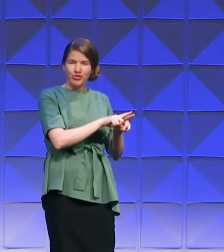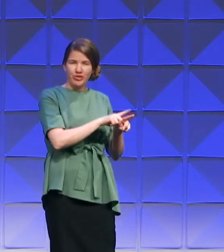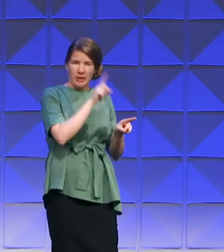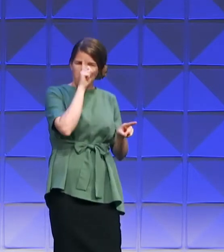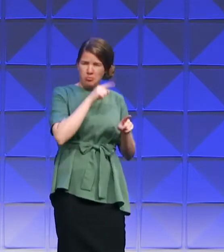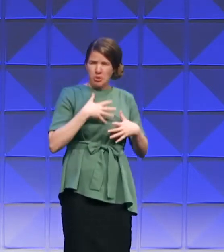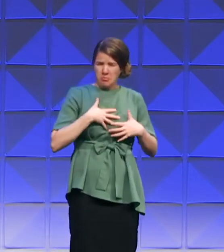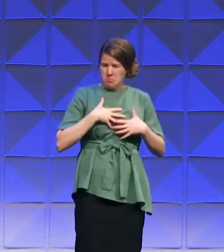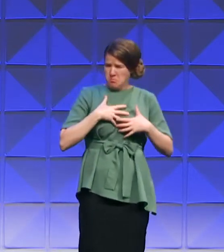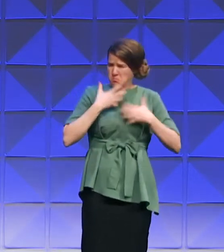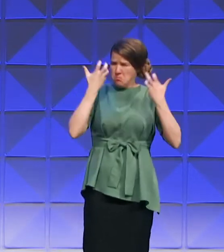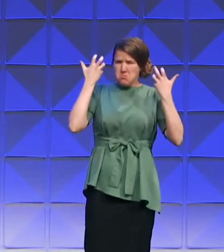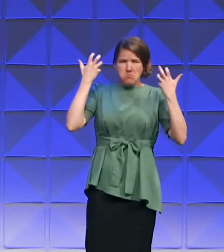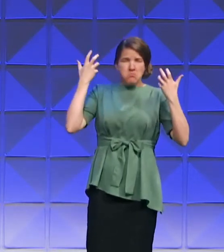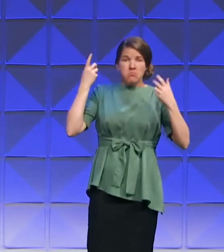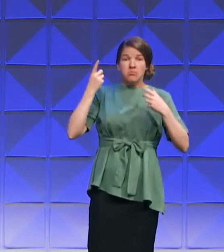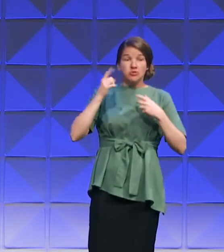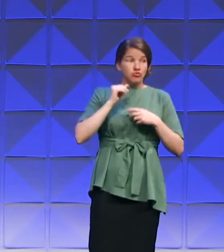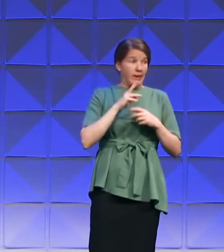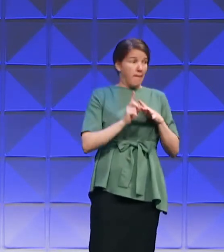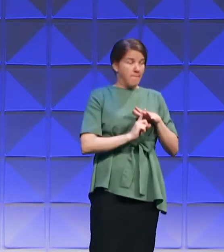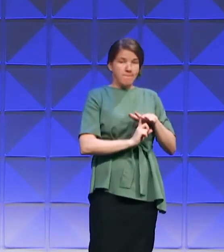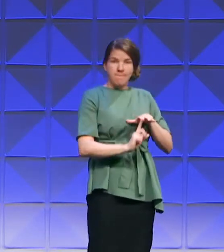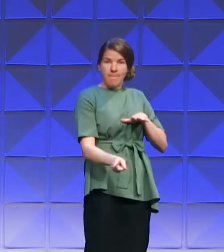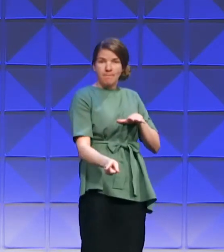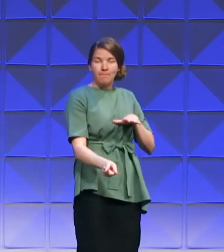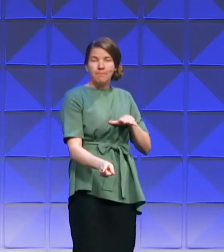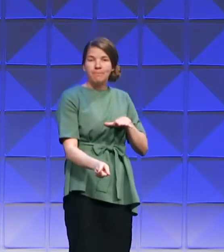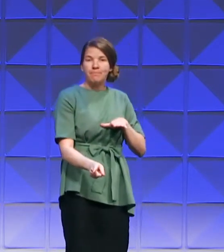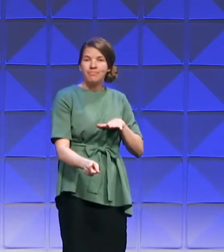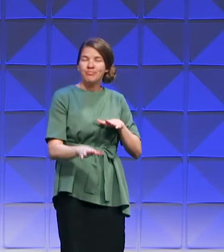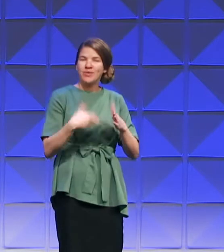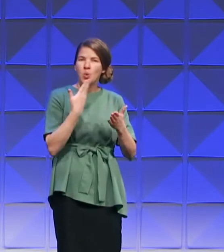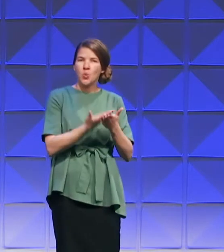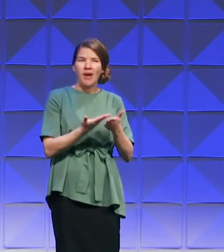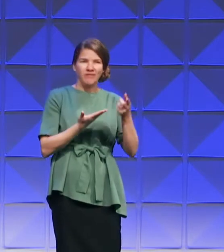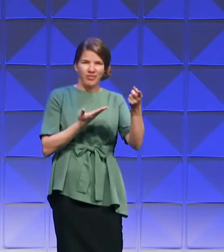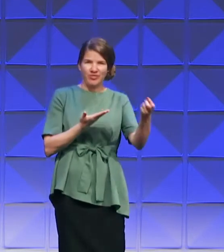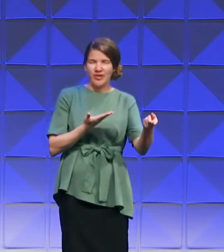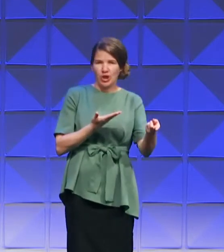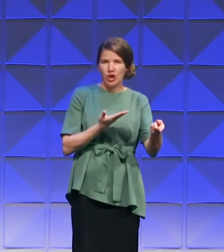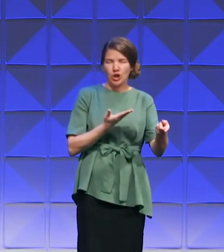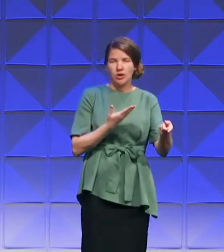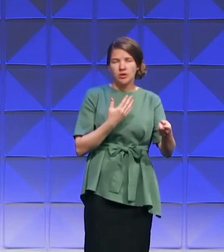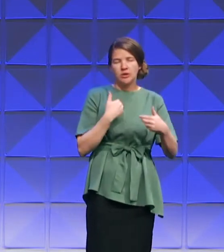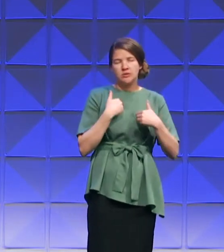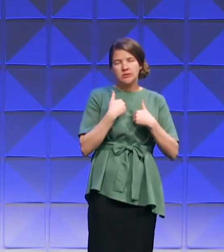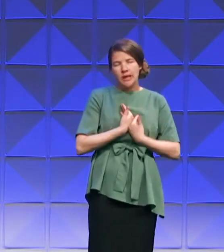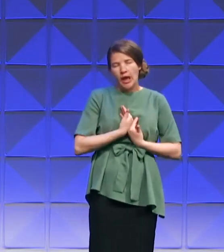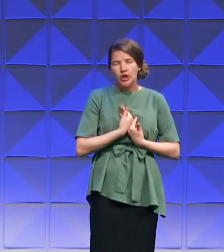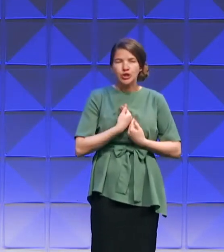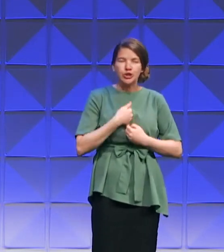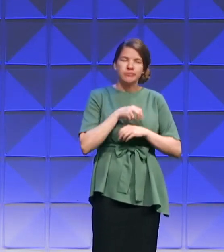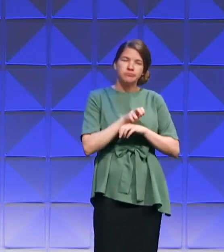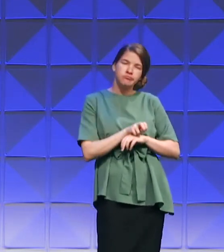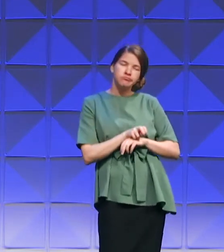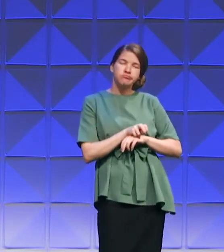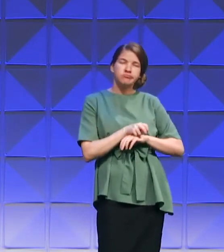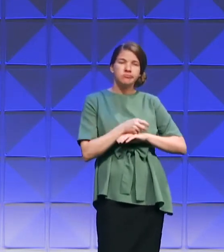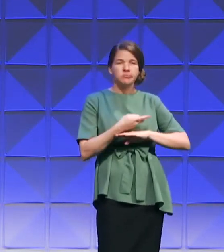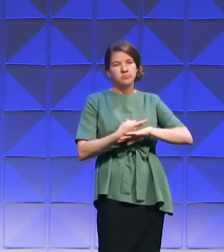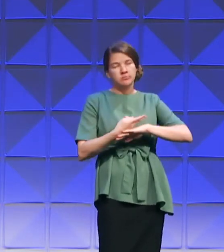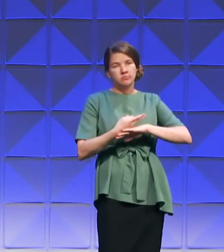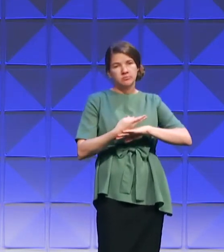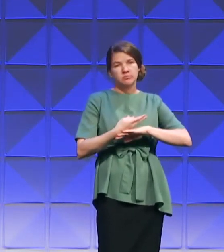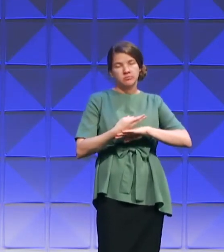brother, Esau. And he comes to a place, and he lights down and falls asleep. As he lays his head